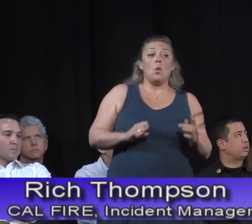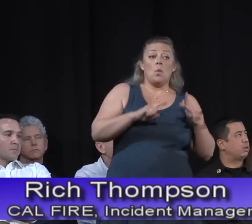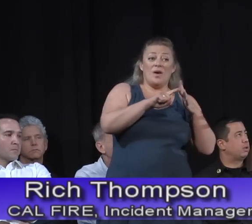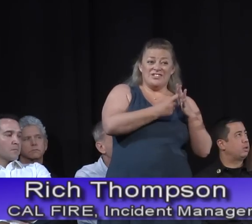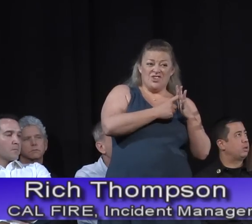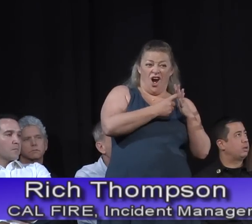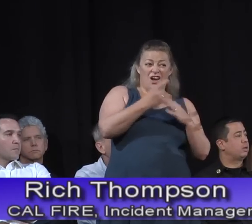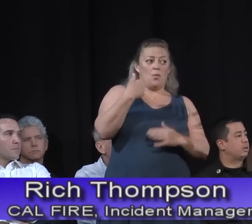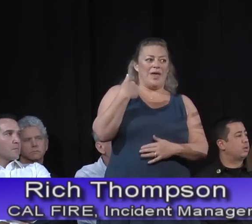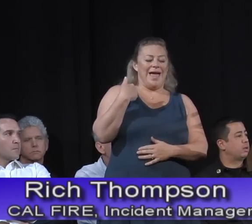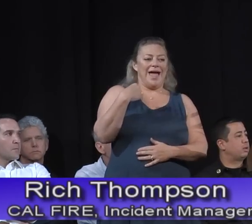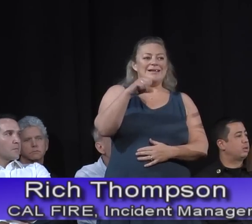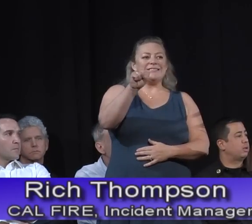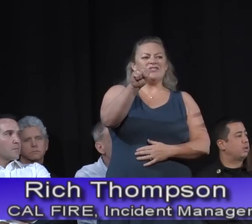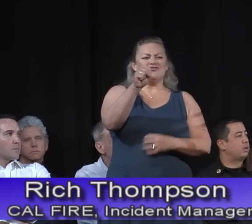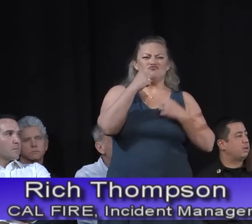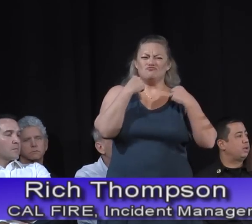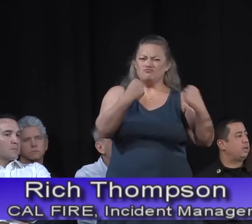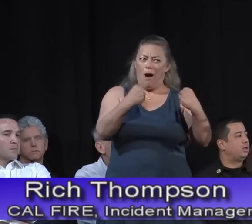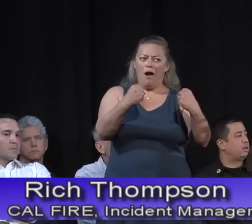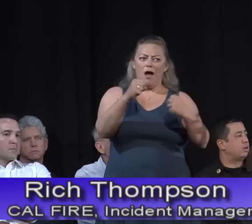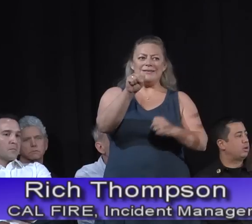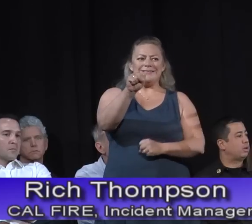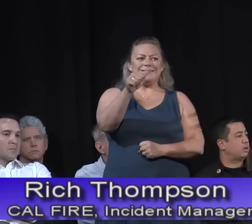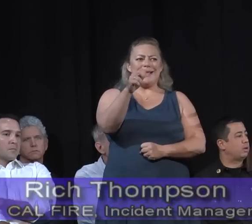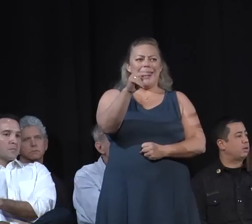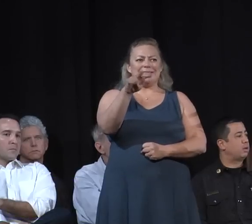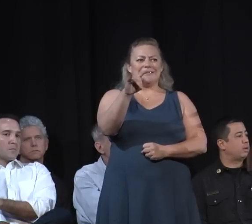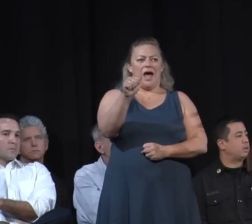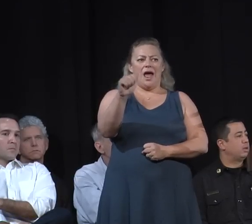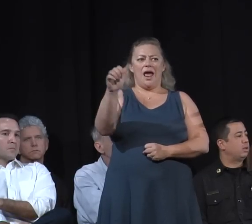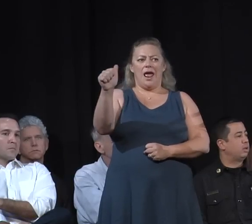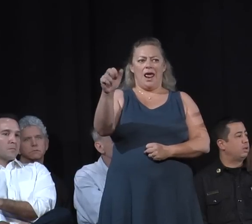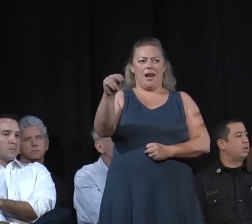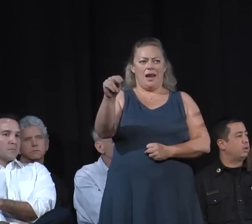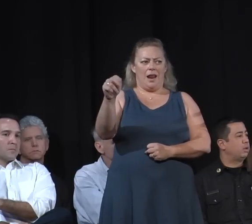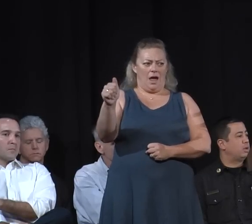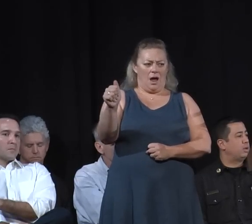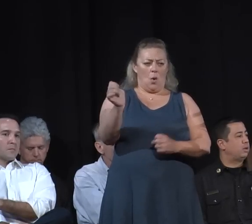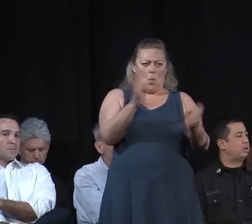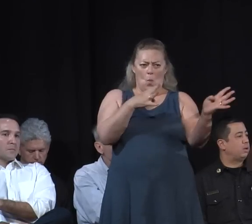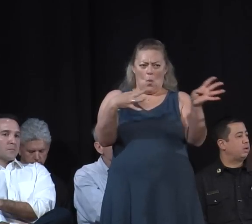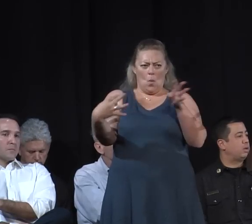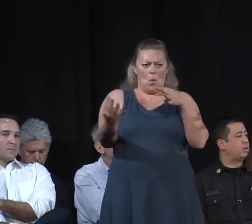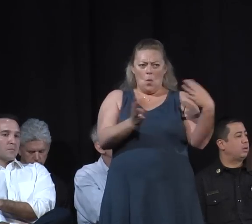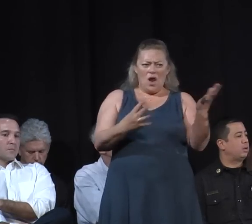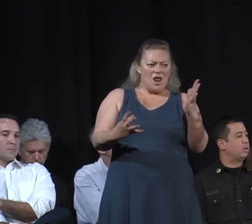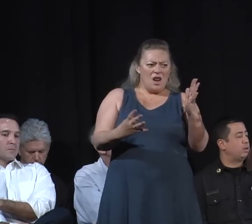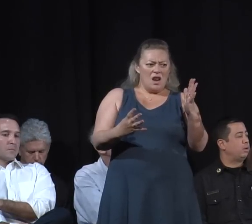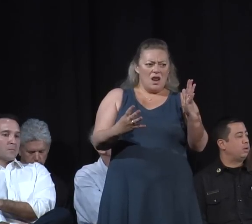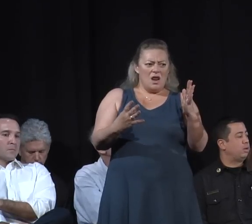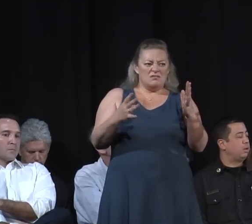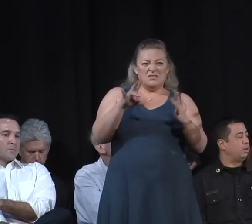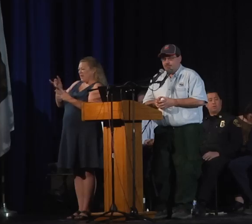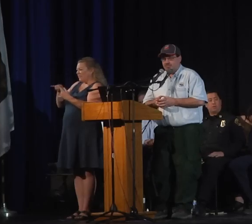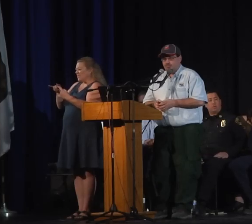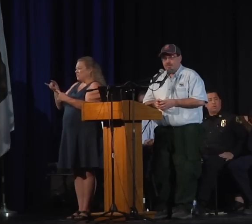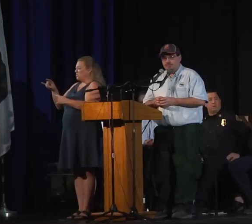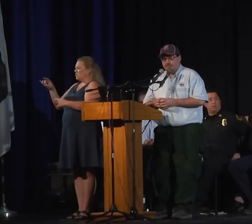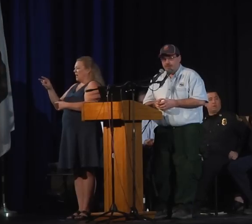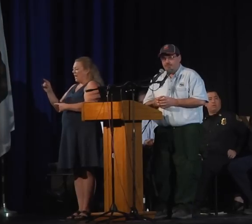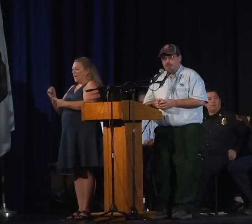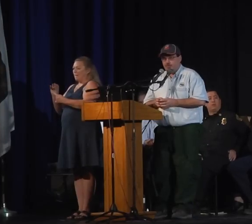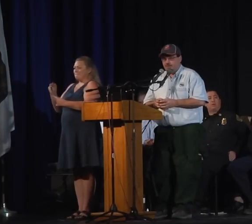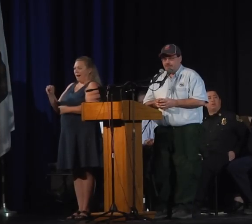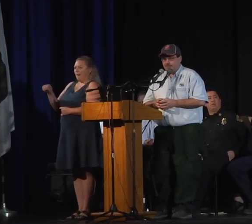event. We had wind gusts reported anywhere from 60 to 80 miles per hour across parts of Ventura County. And so with those winds, this fire was able to